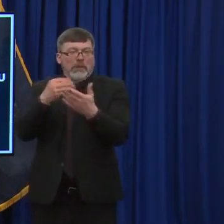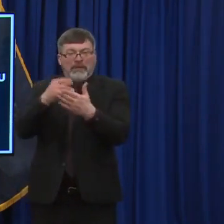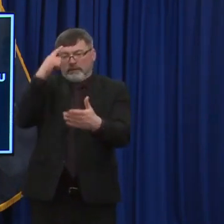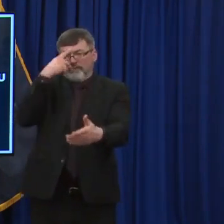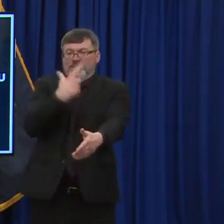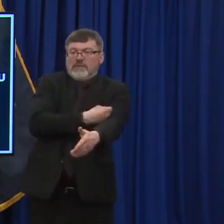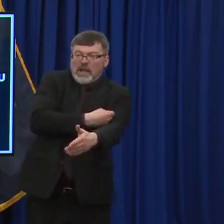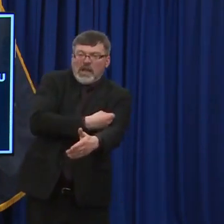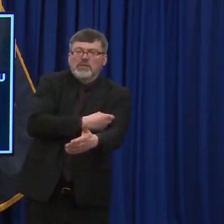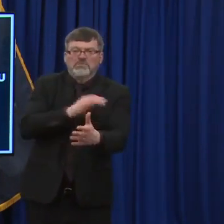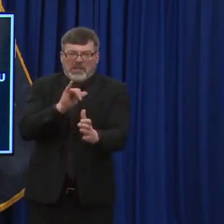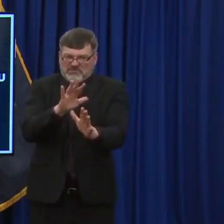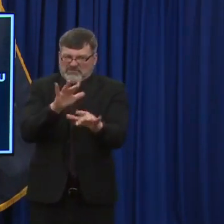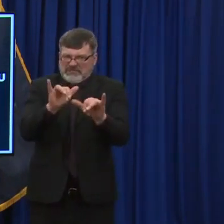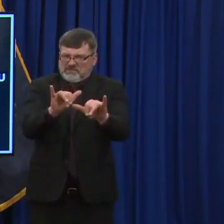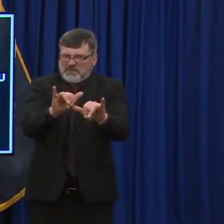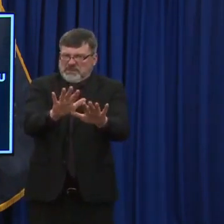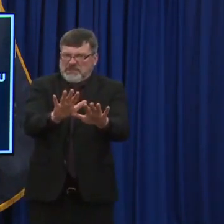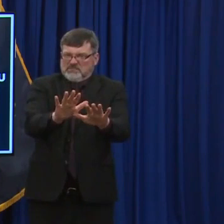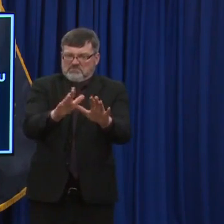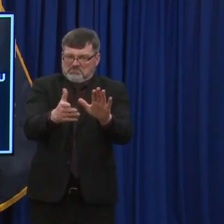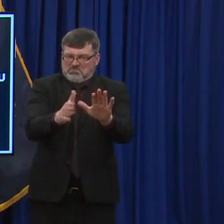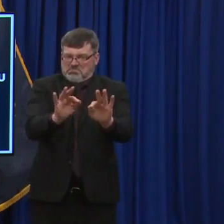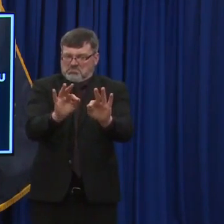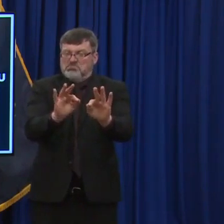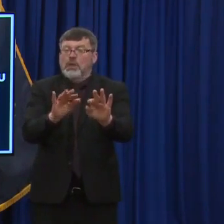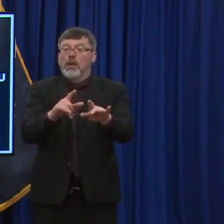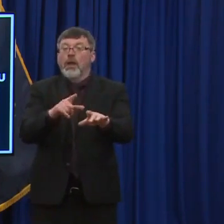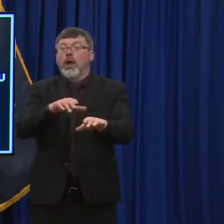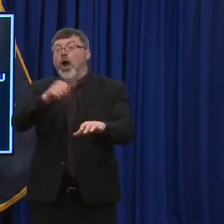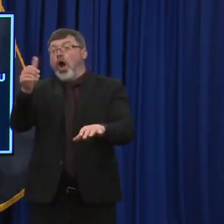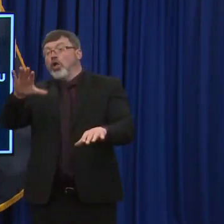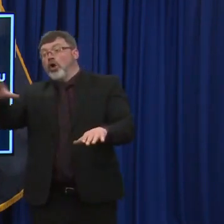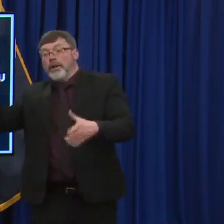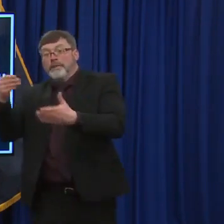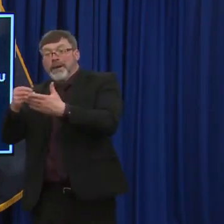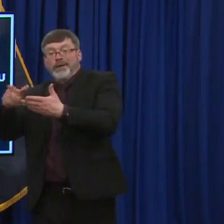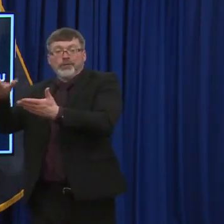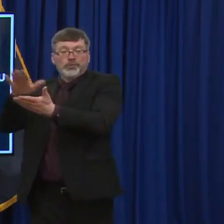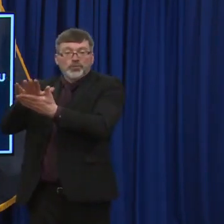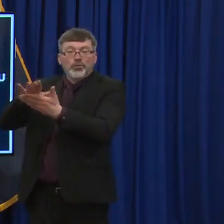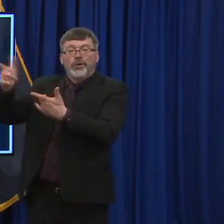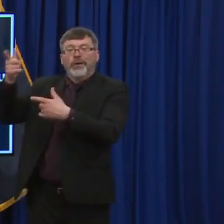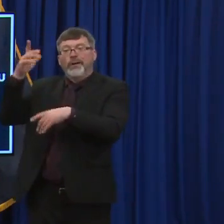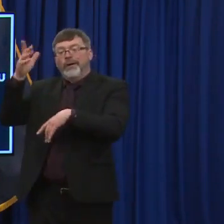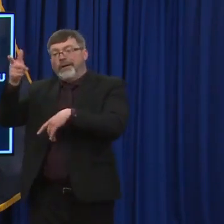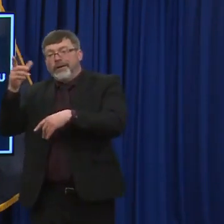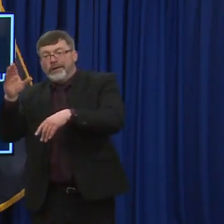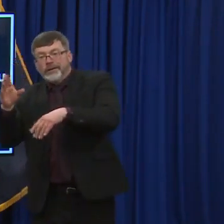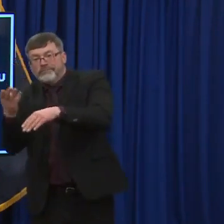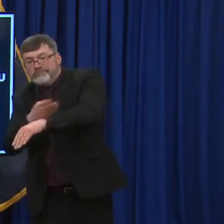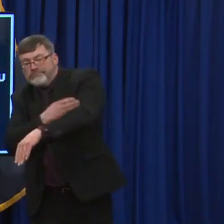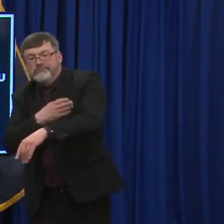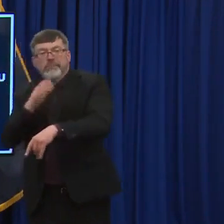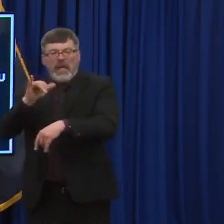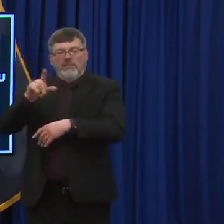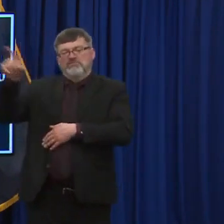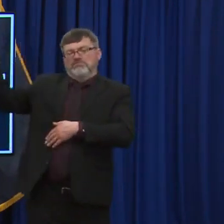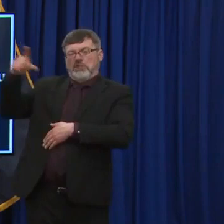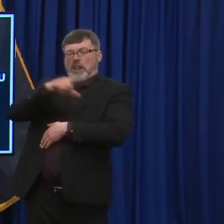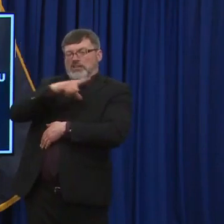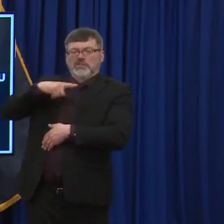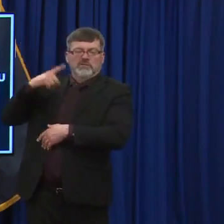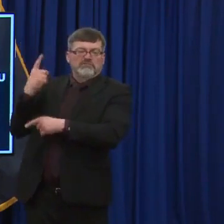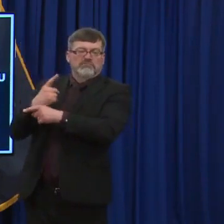things of that nature. Um, but the, I think the vast majority of the money we're seeing to the state, will go through a legislative process. could be through the fiscal committee.